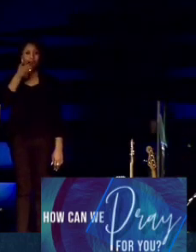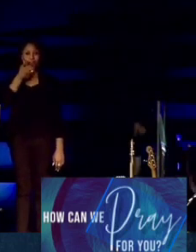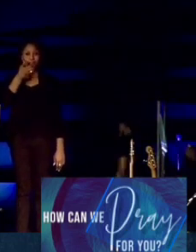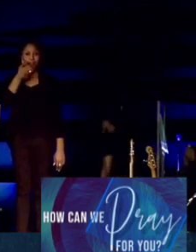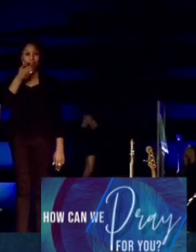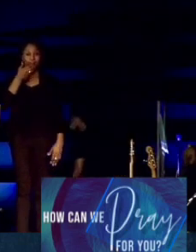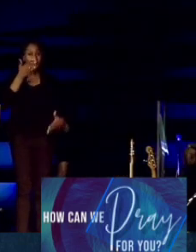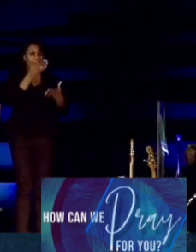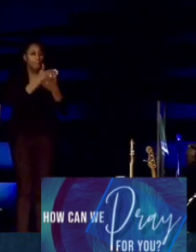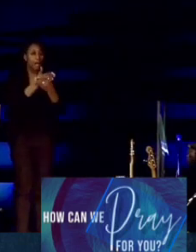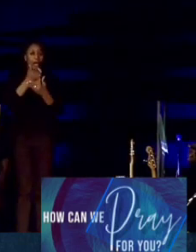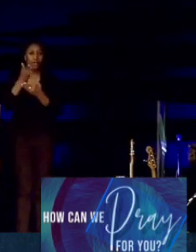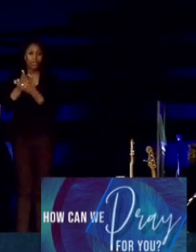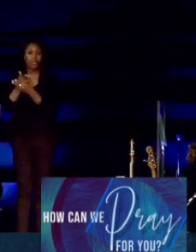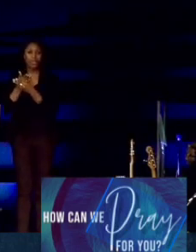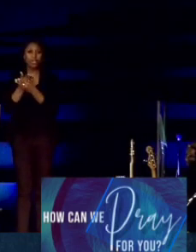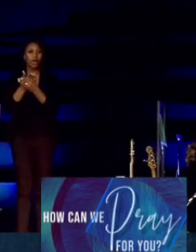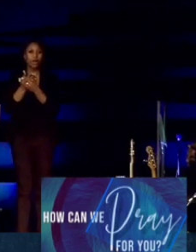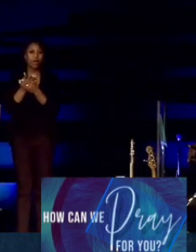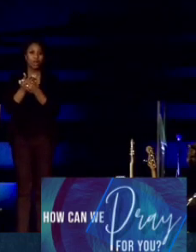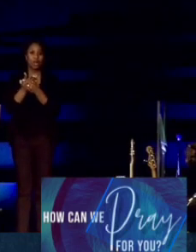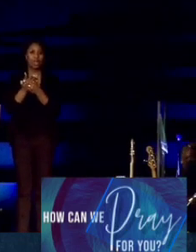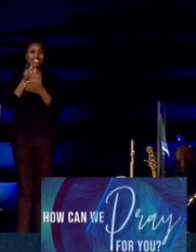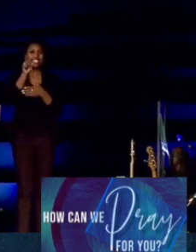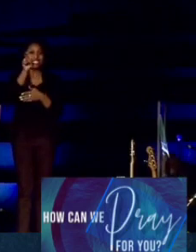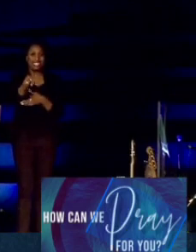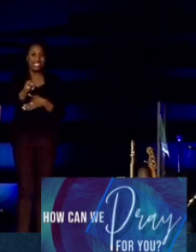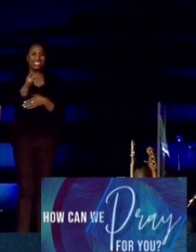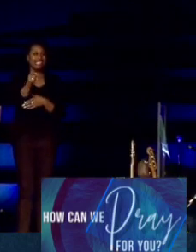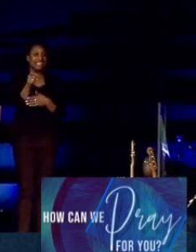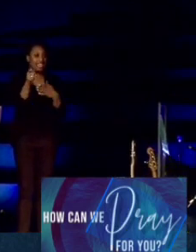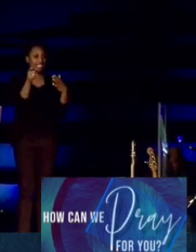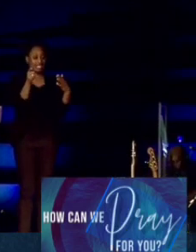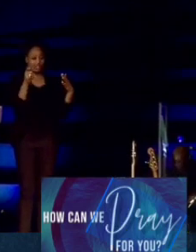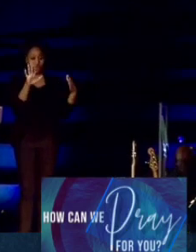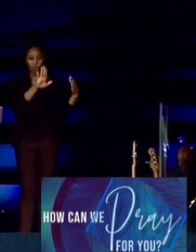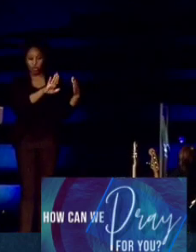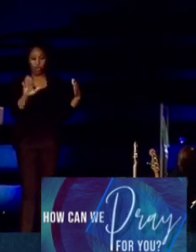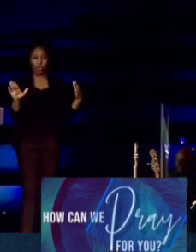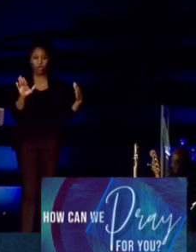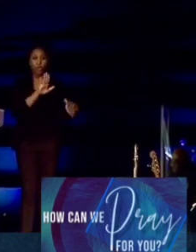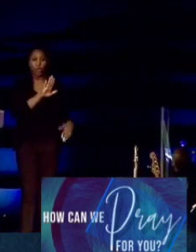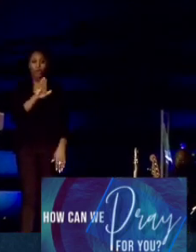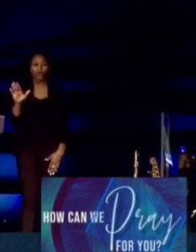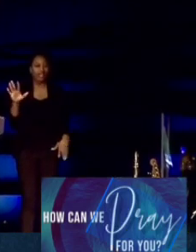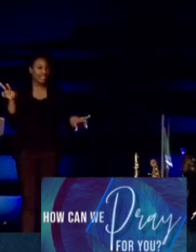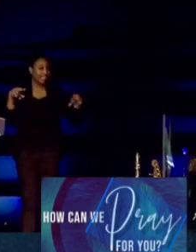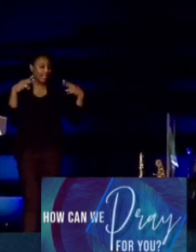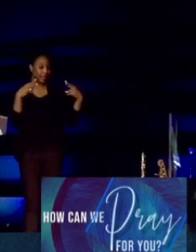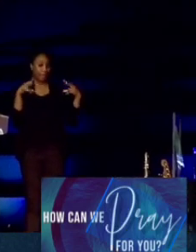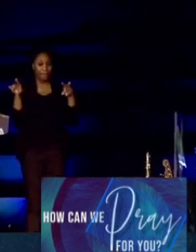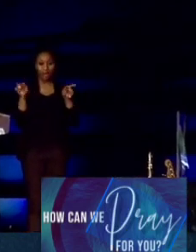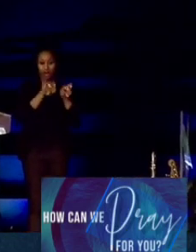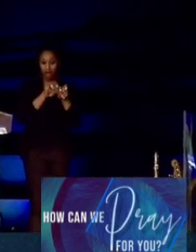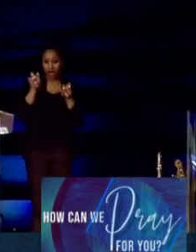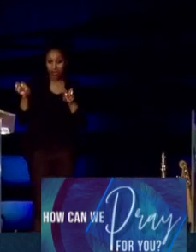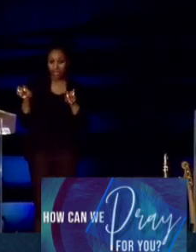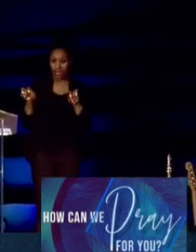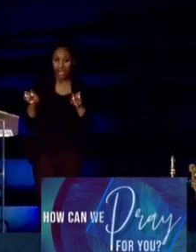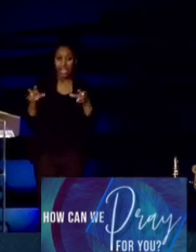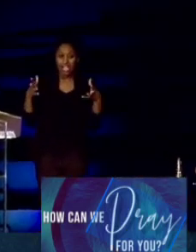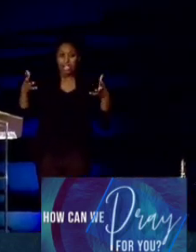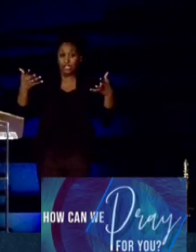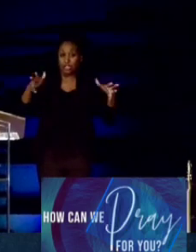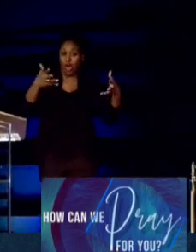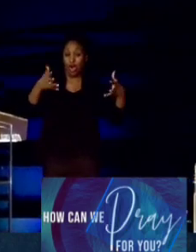But you need to get a neighbor. And tell your neighbor. Come on and convince them. Tell them it's